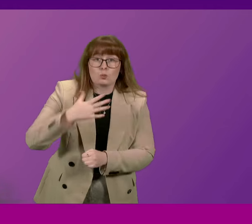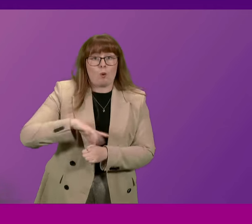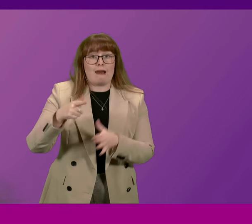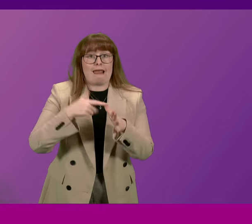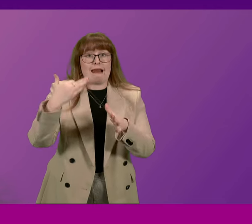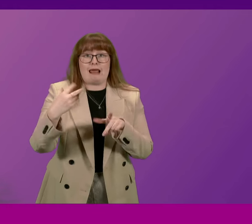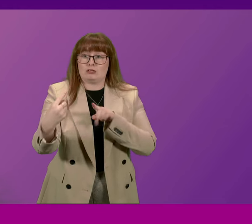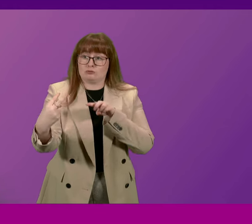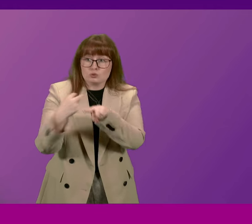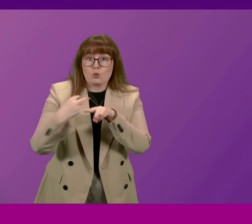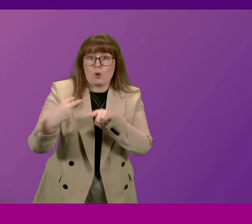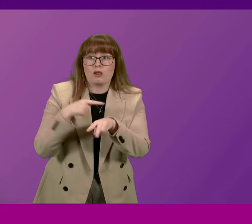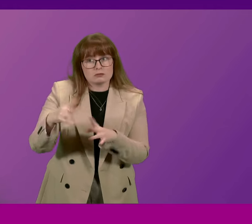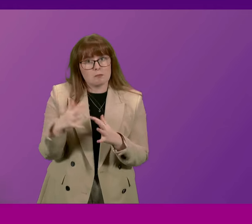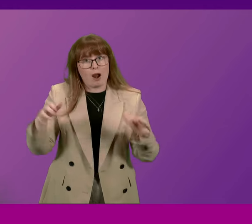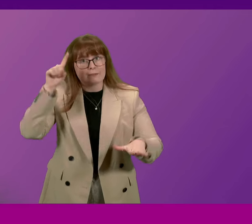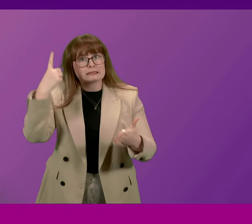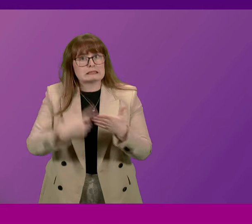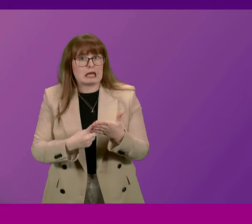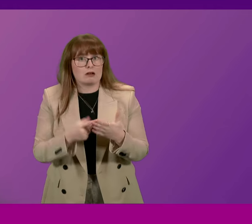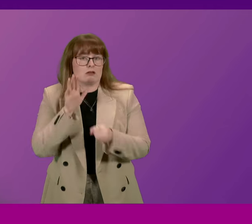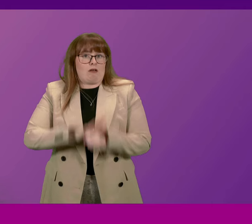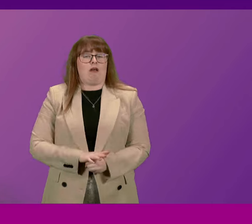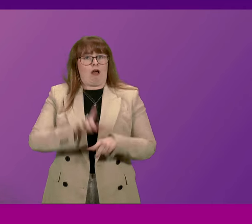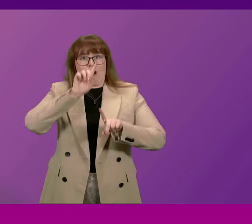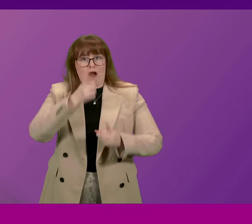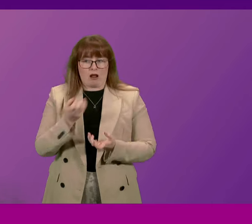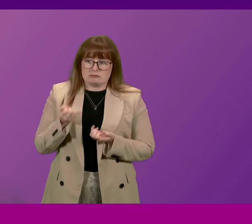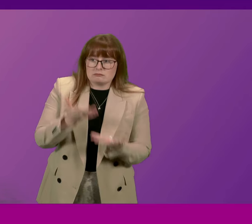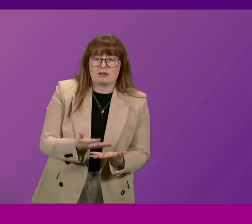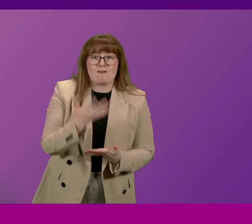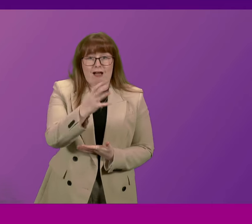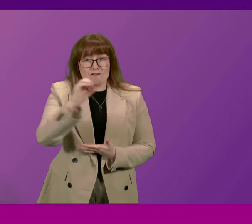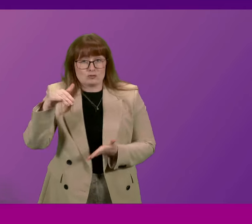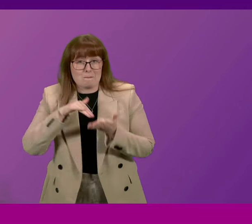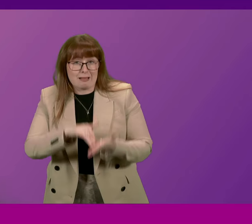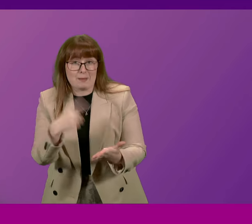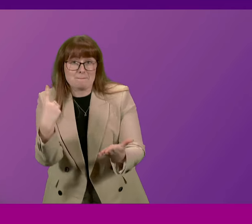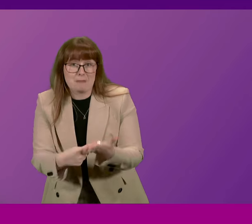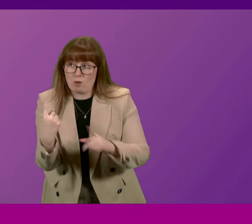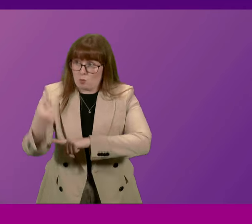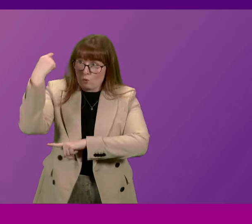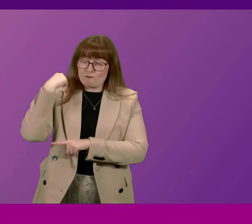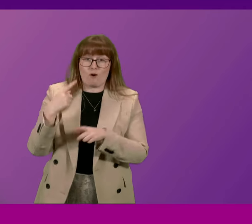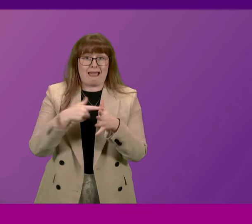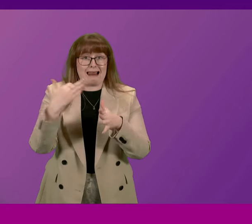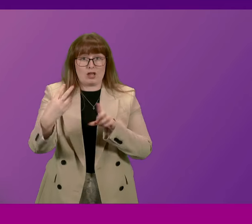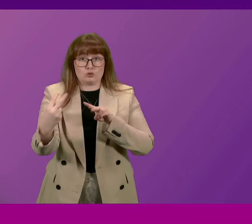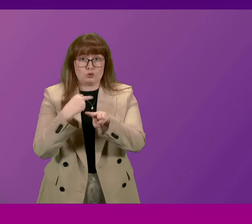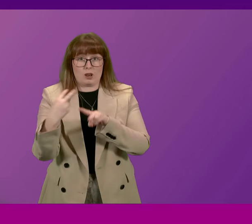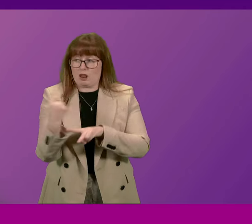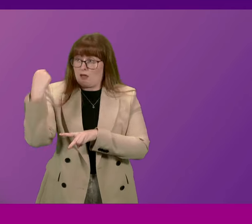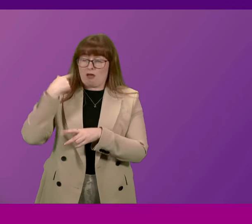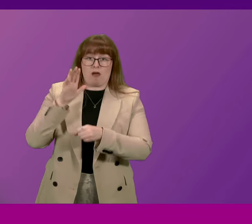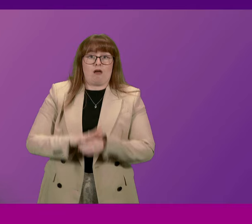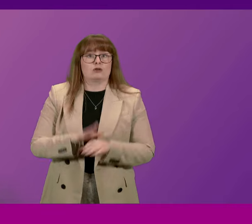this Parliament took a decision which stopped me from spending £500 million on A9 dueling, because the